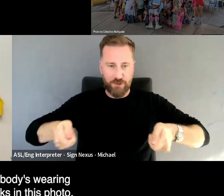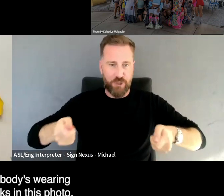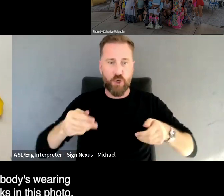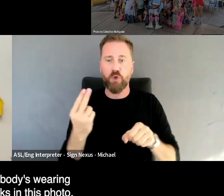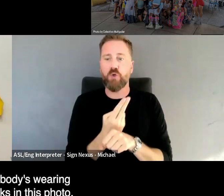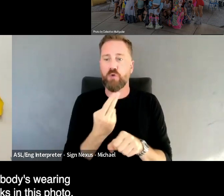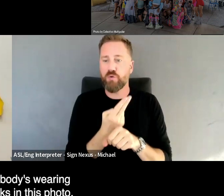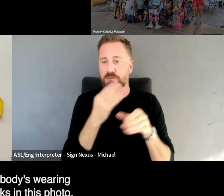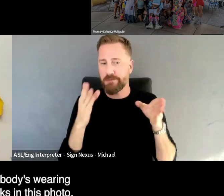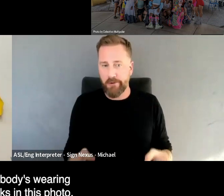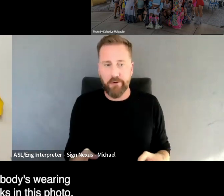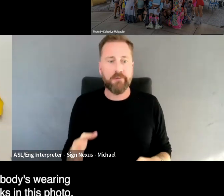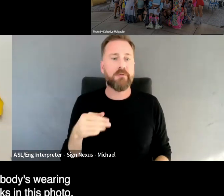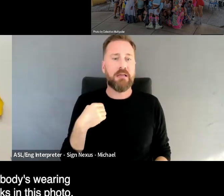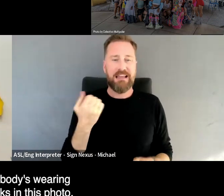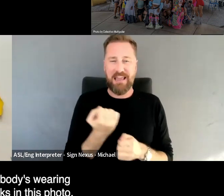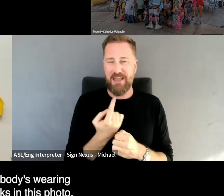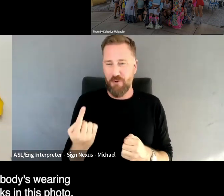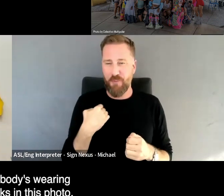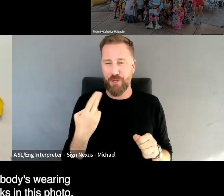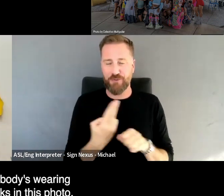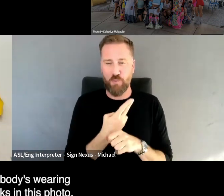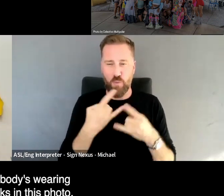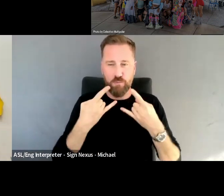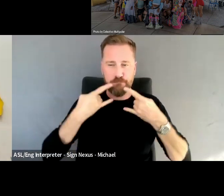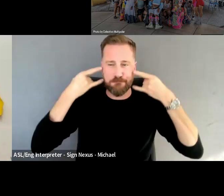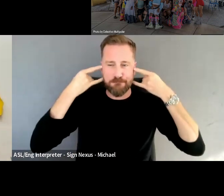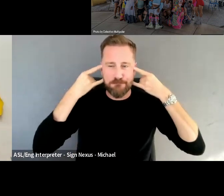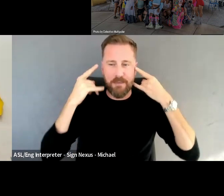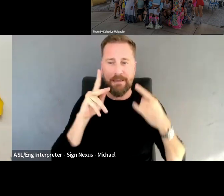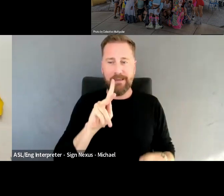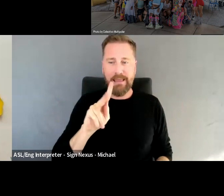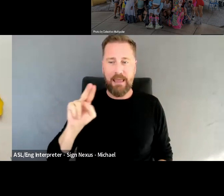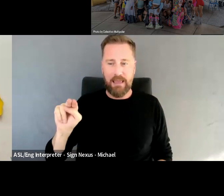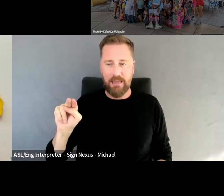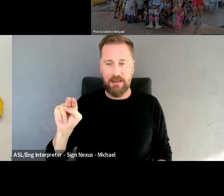wearing KN95 masks in this photo.